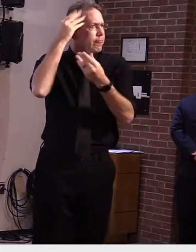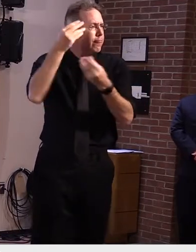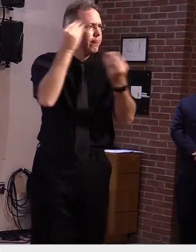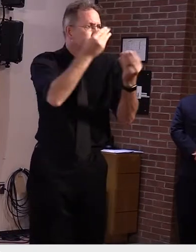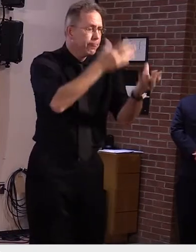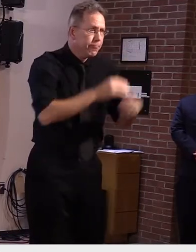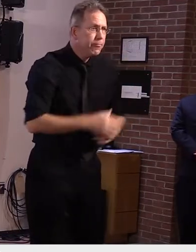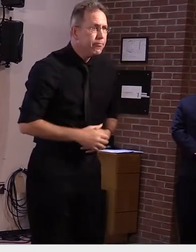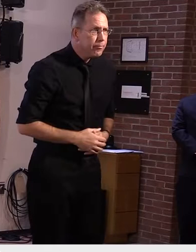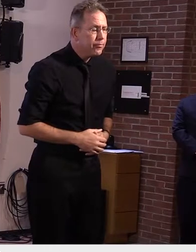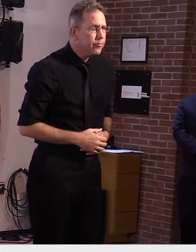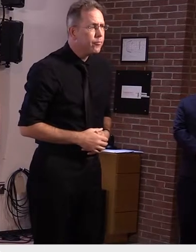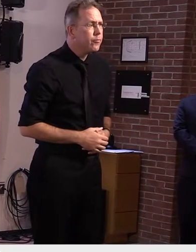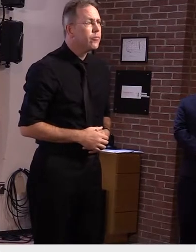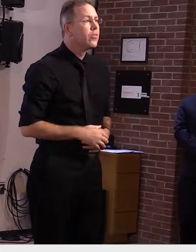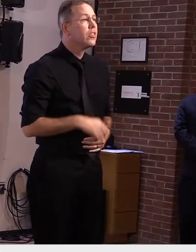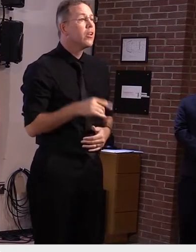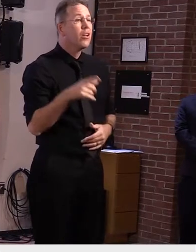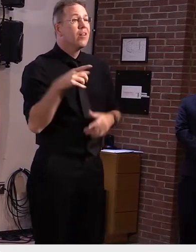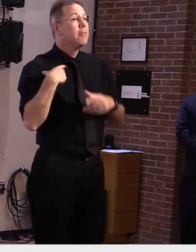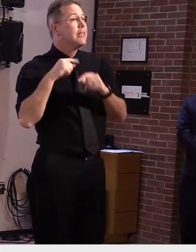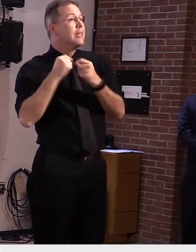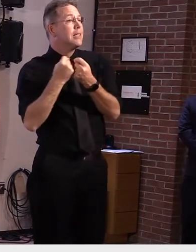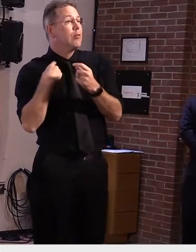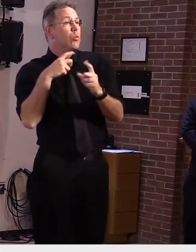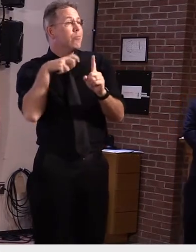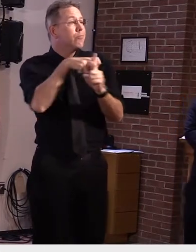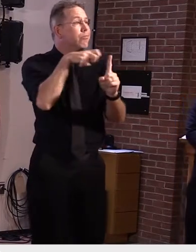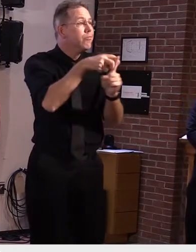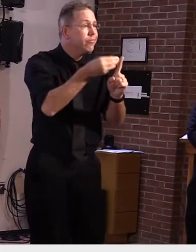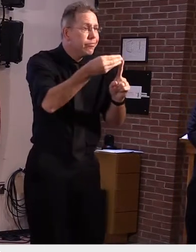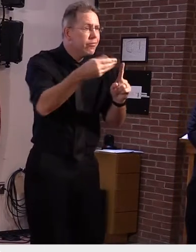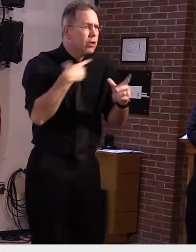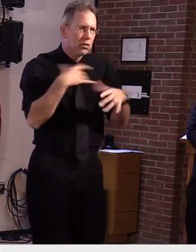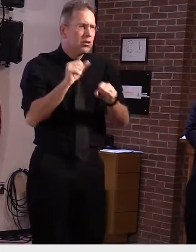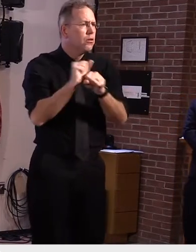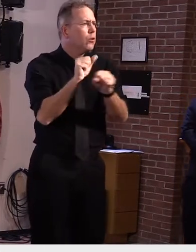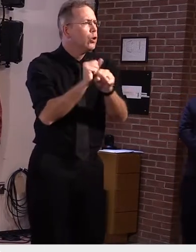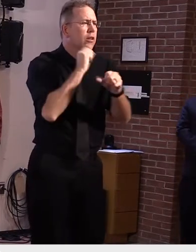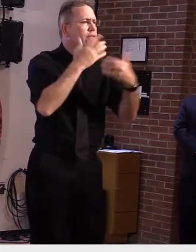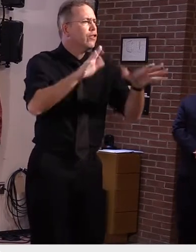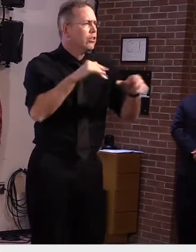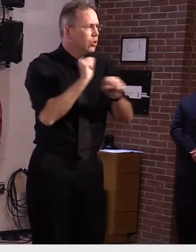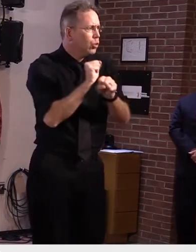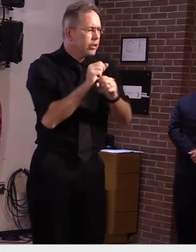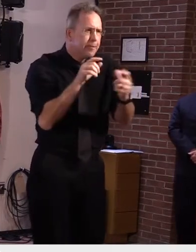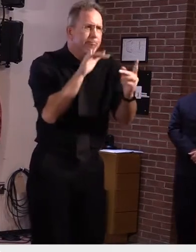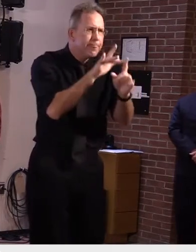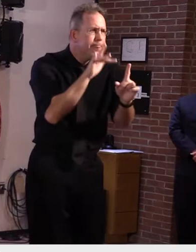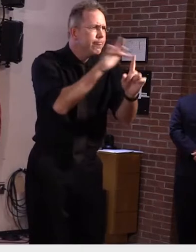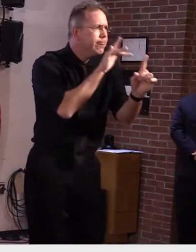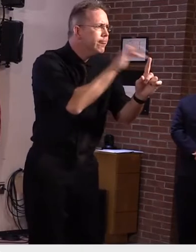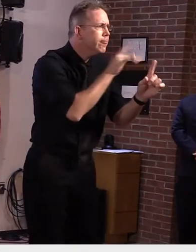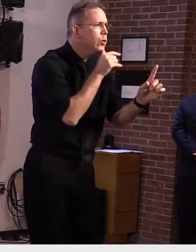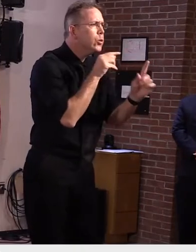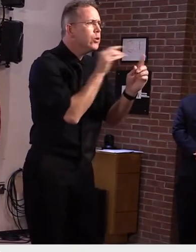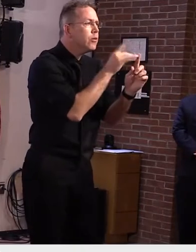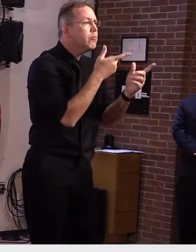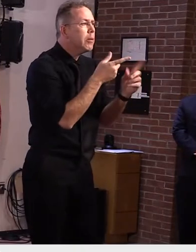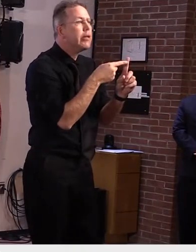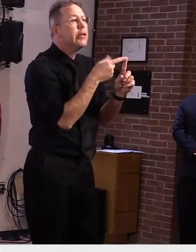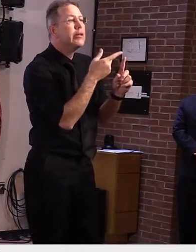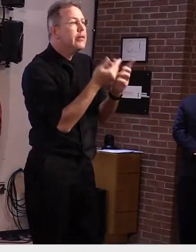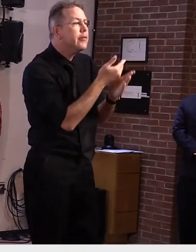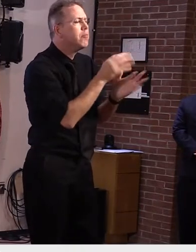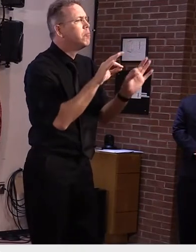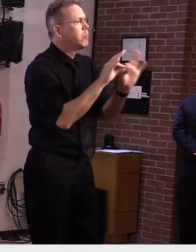The contact tracing team is continuing their work to identify and reach out to people who may be affected. So please, it's important that you answer